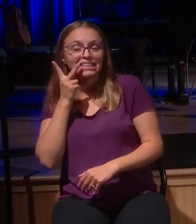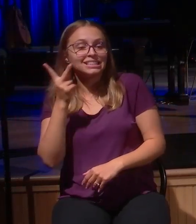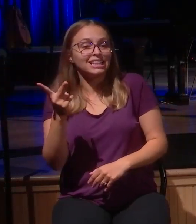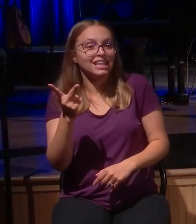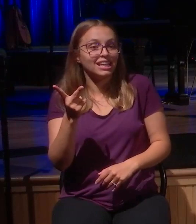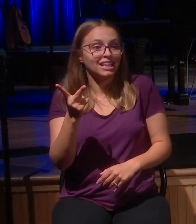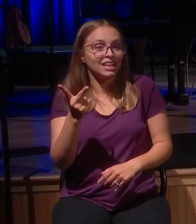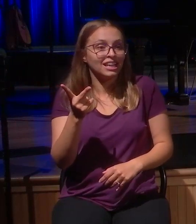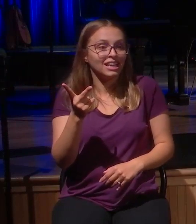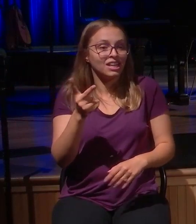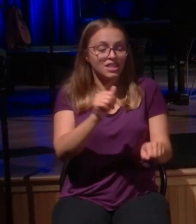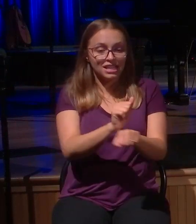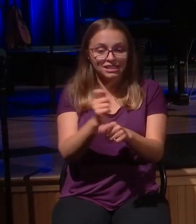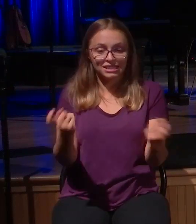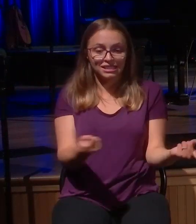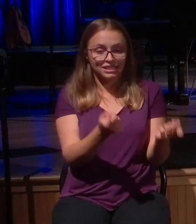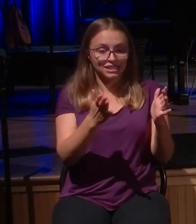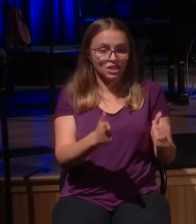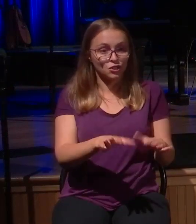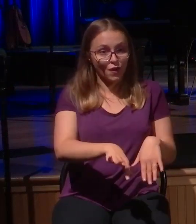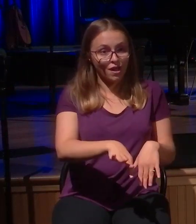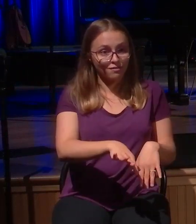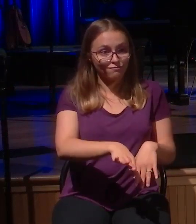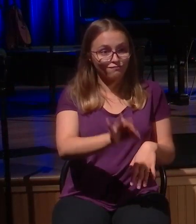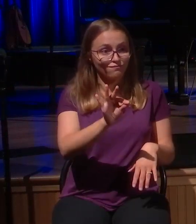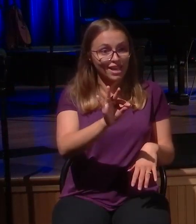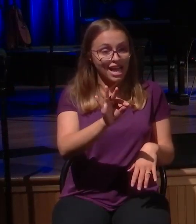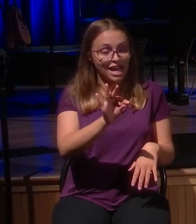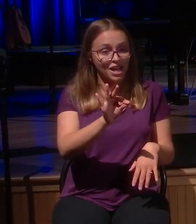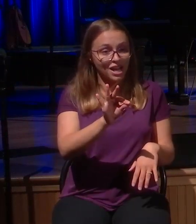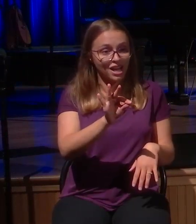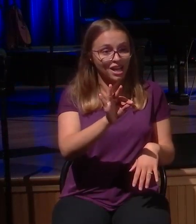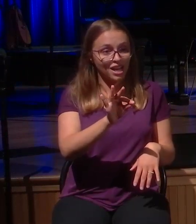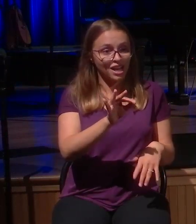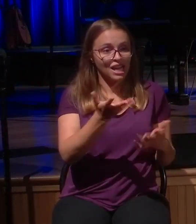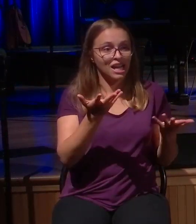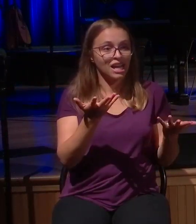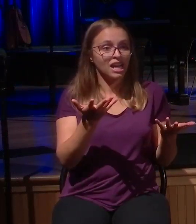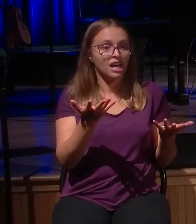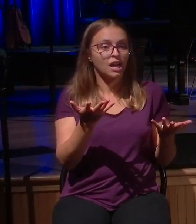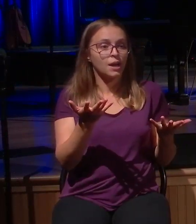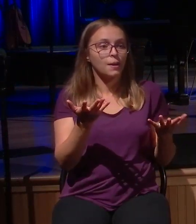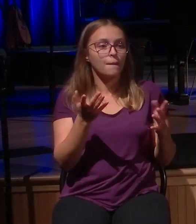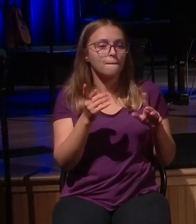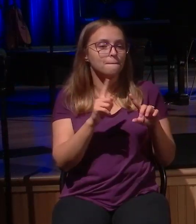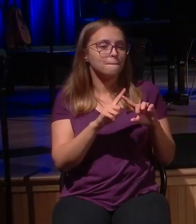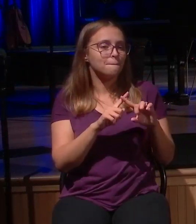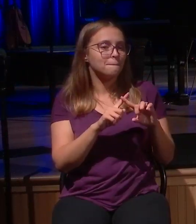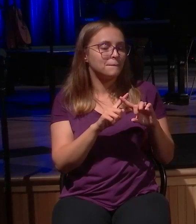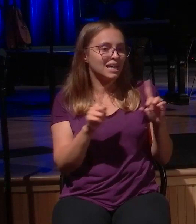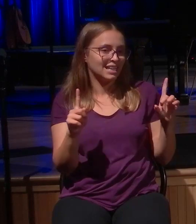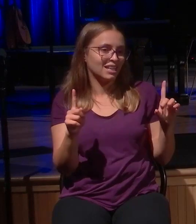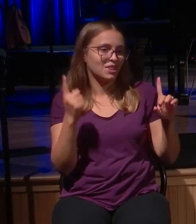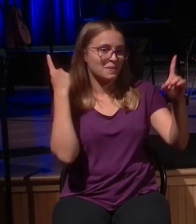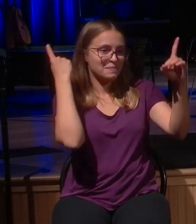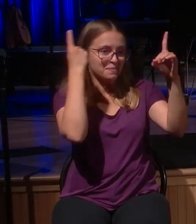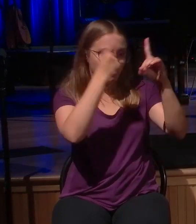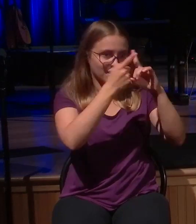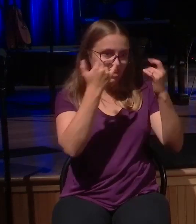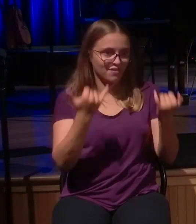But the reason for the parables is that you had the wrinkly, foreheaded Pharisees looking down their noses.